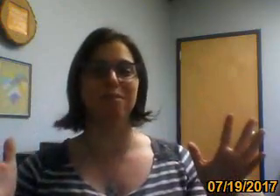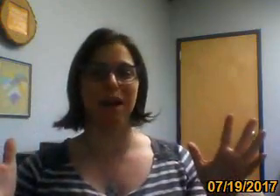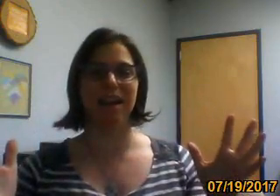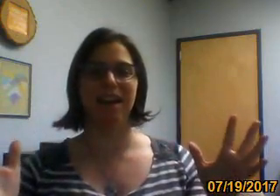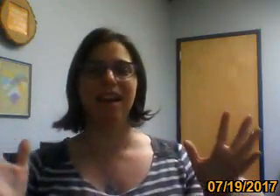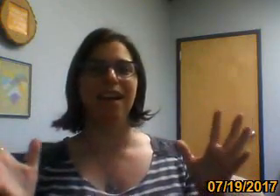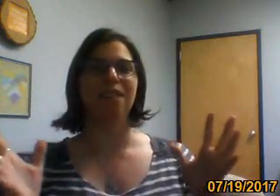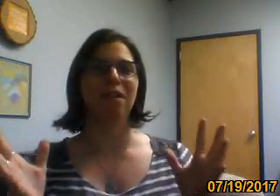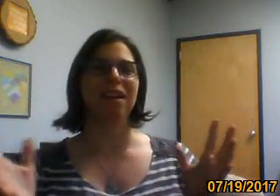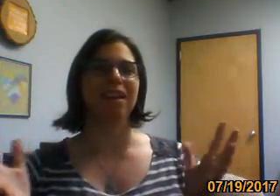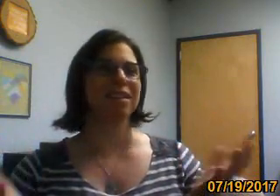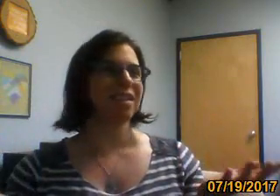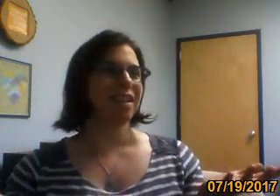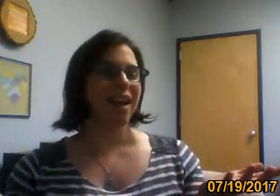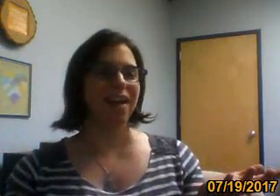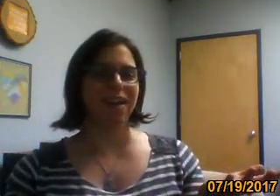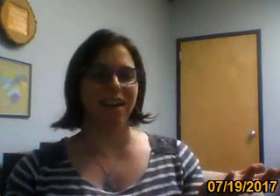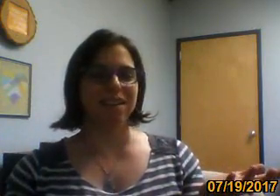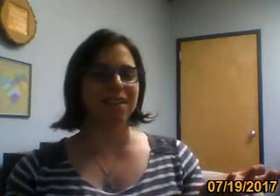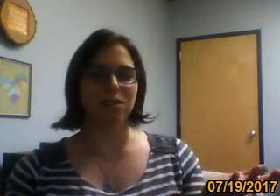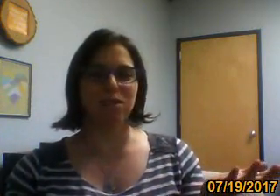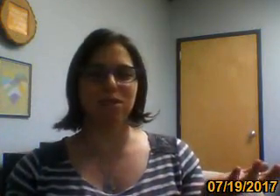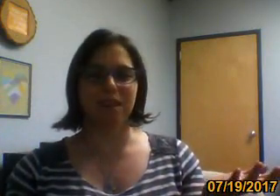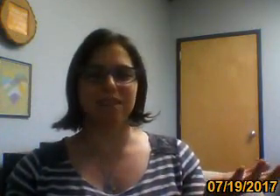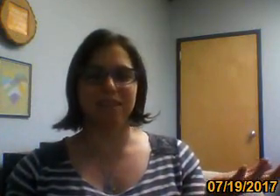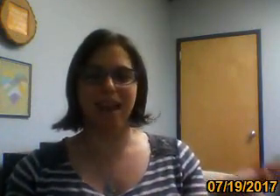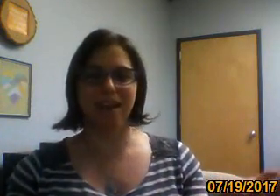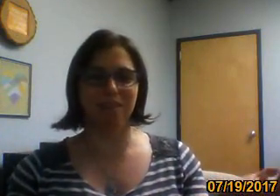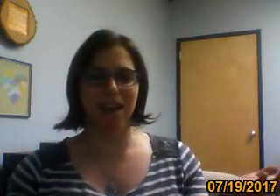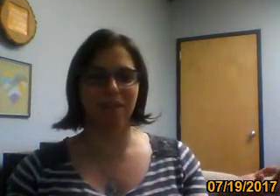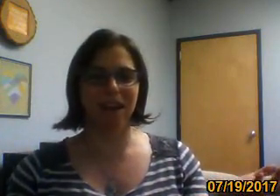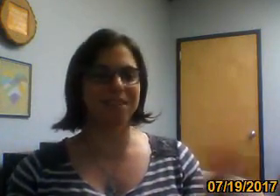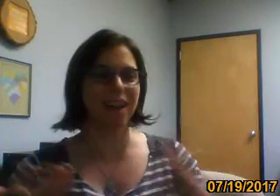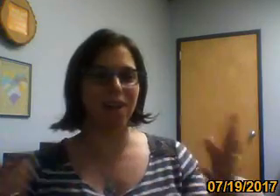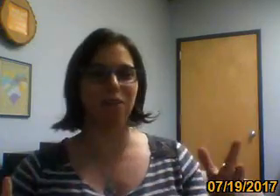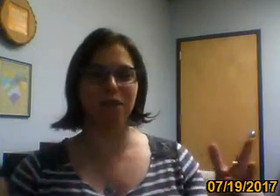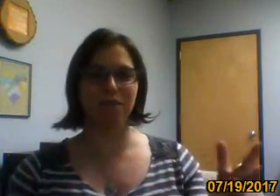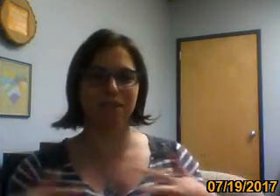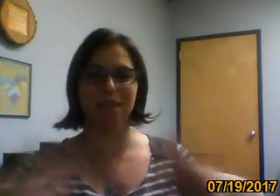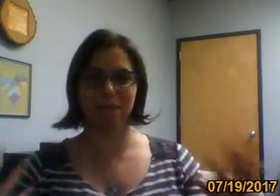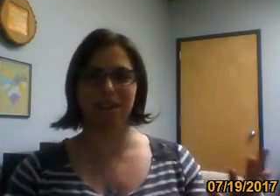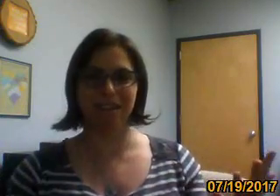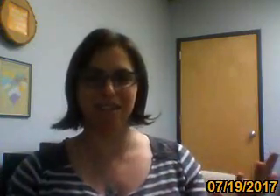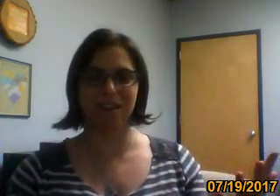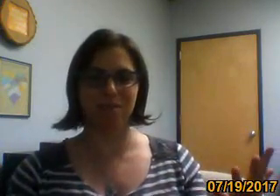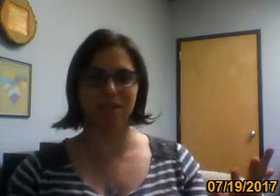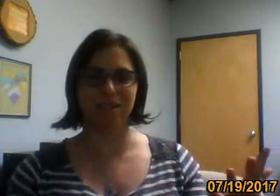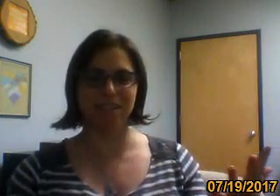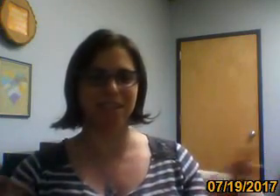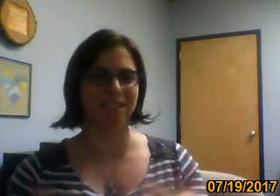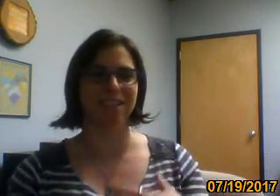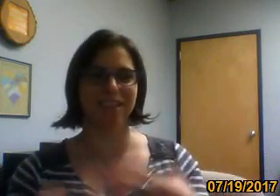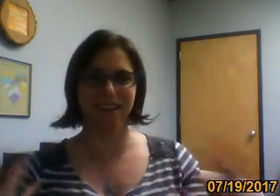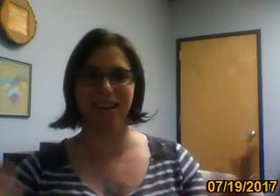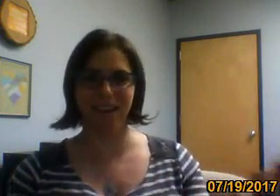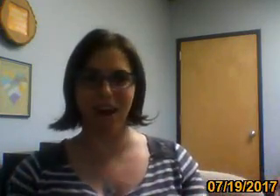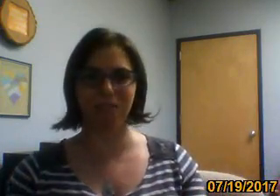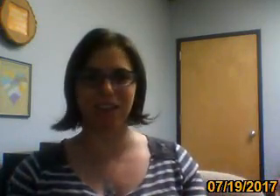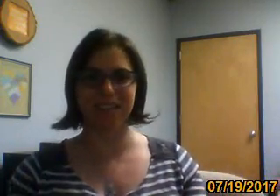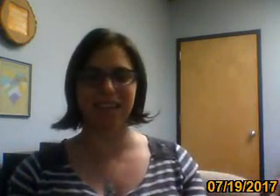offended by it. And I'm like, it, I think this was 2010 when I went out to California for the American art therapy association conference.